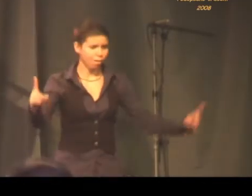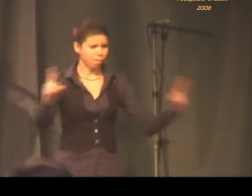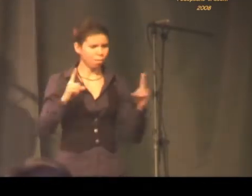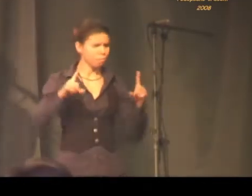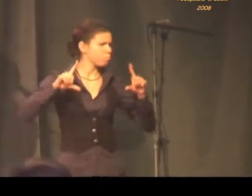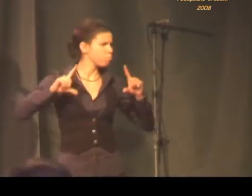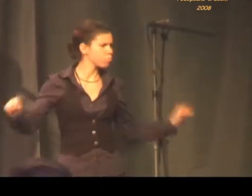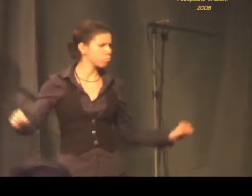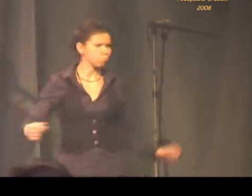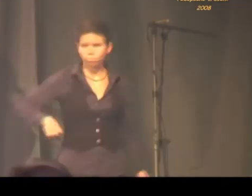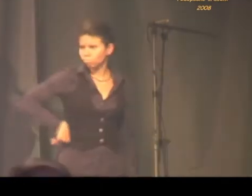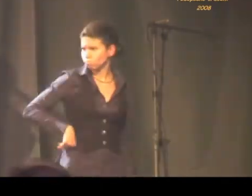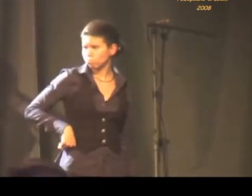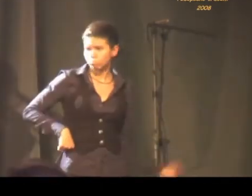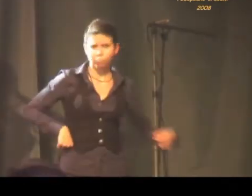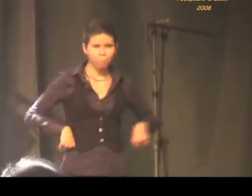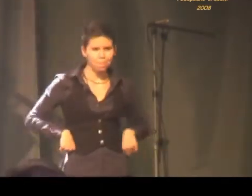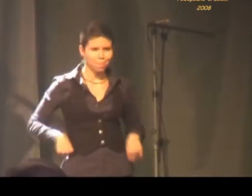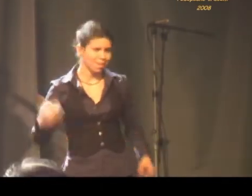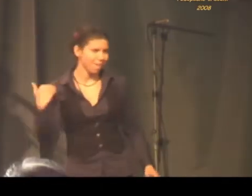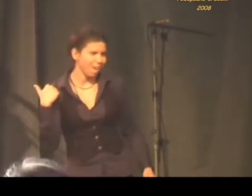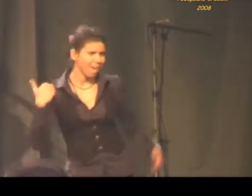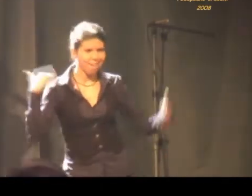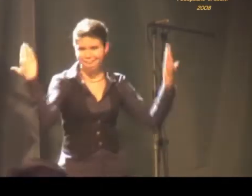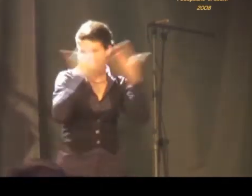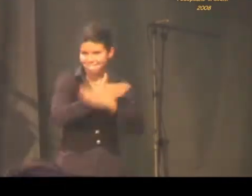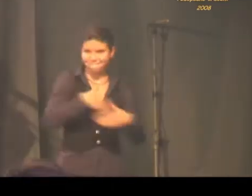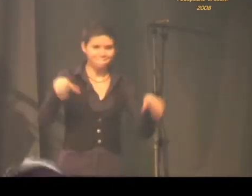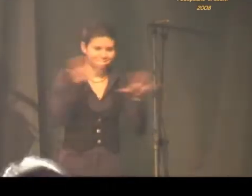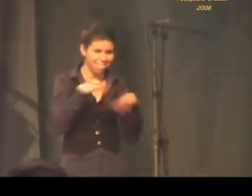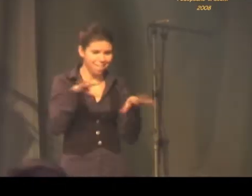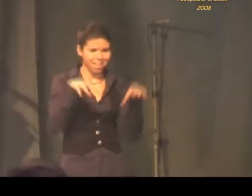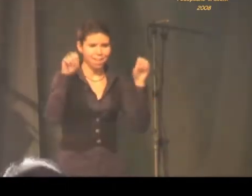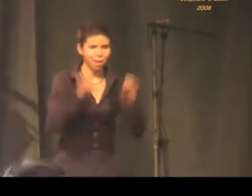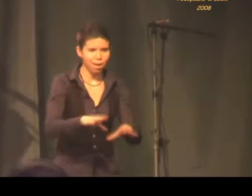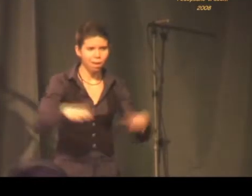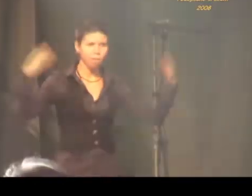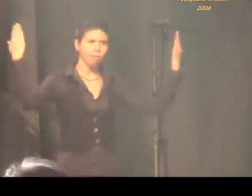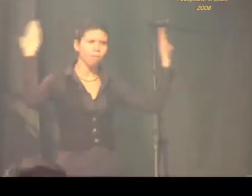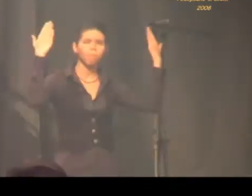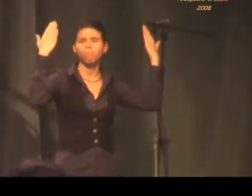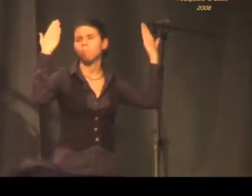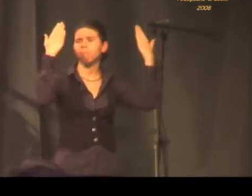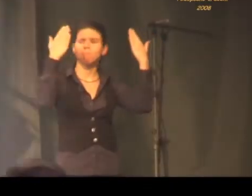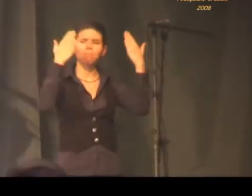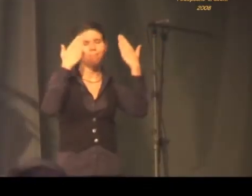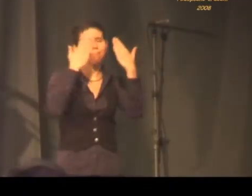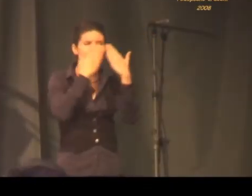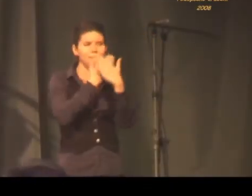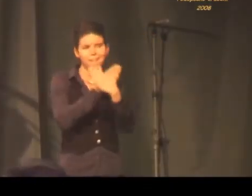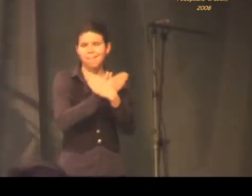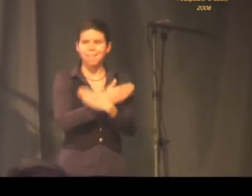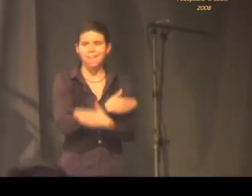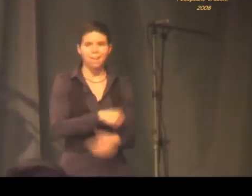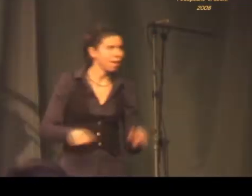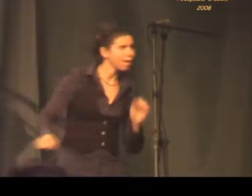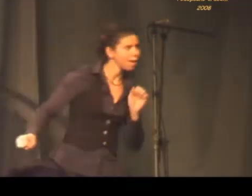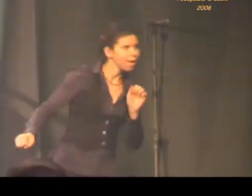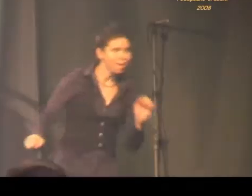and down I go, all around I go, like a leaf that's hot and it's high, well